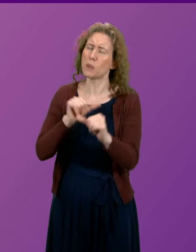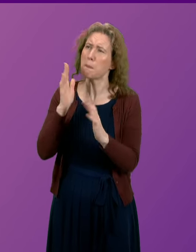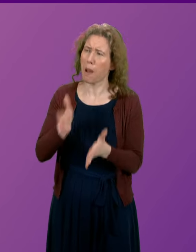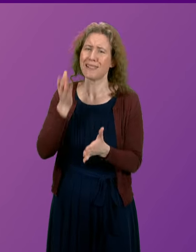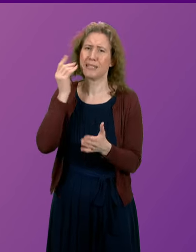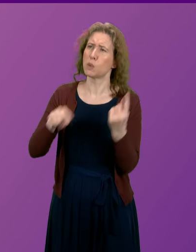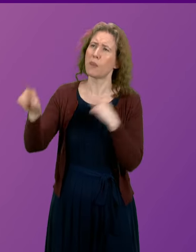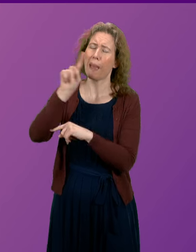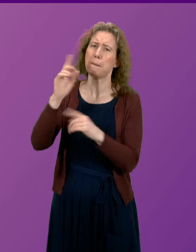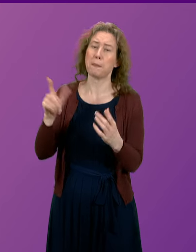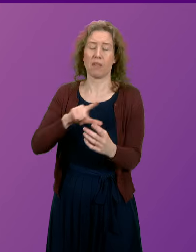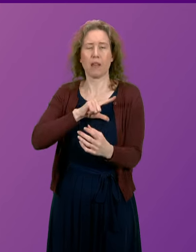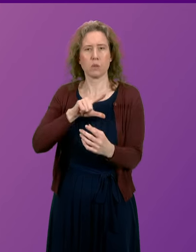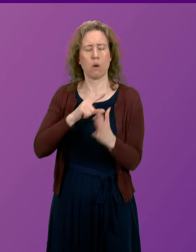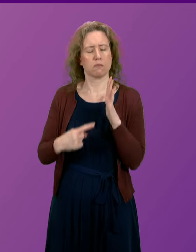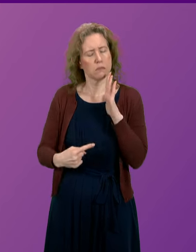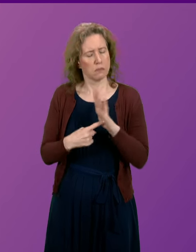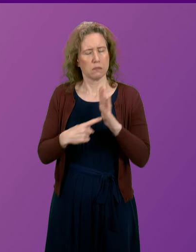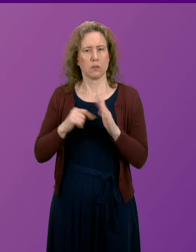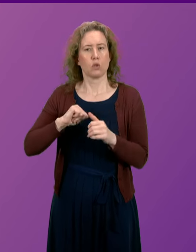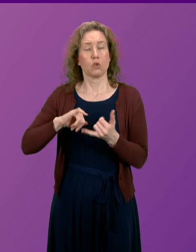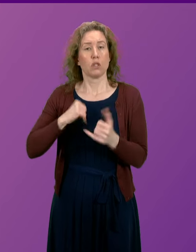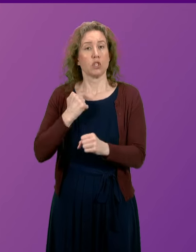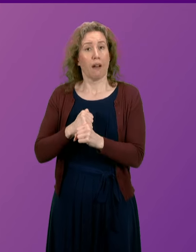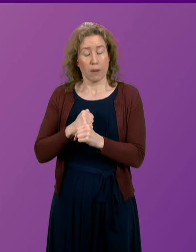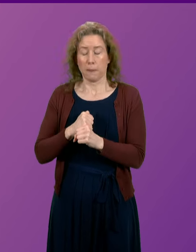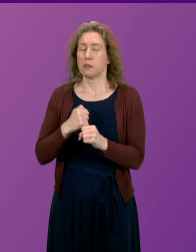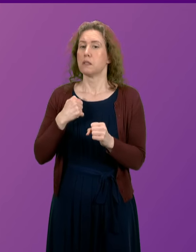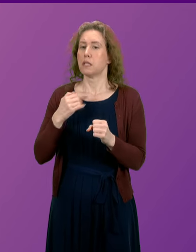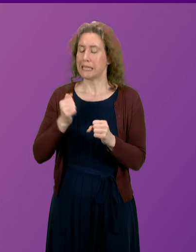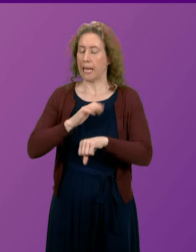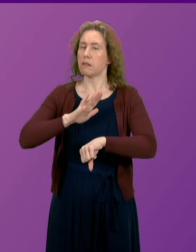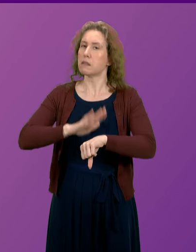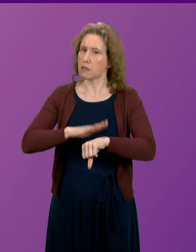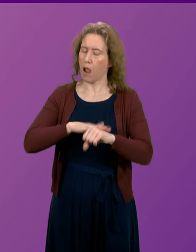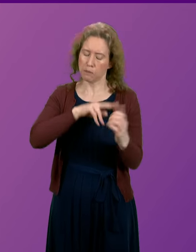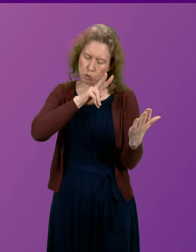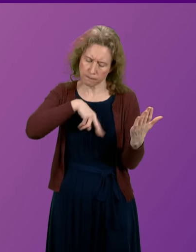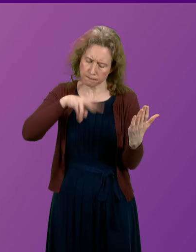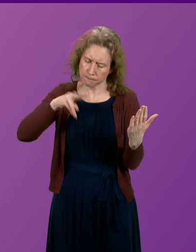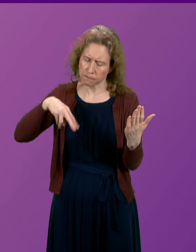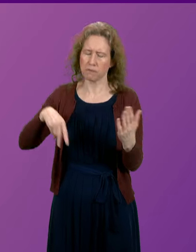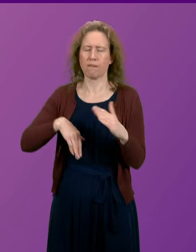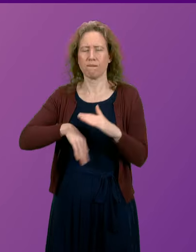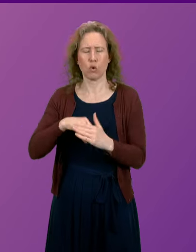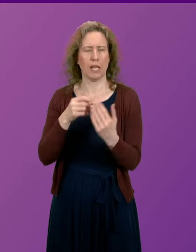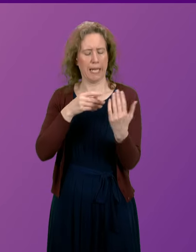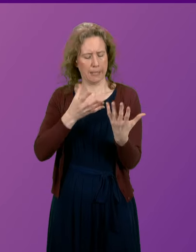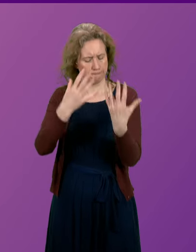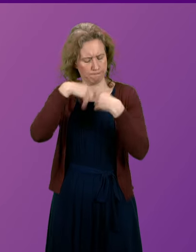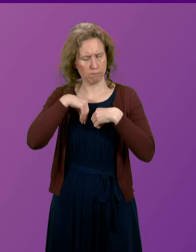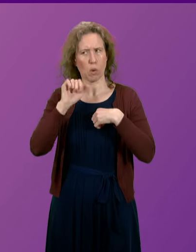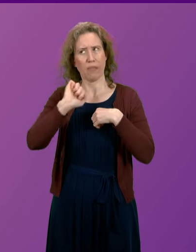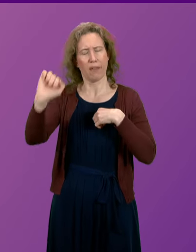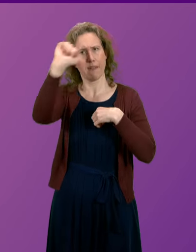which is why it is vitally important that the Scottish Government takes the required time to study the responses and fully appreciate what